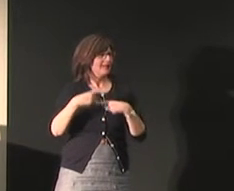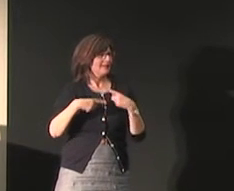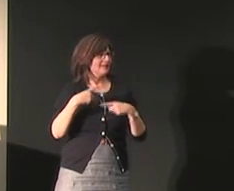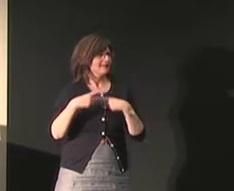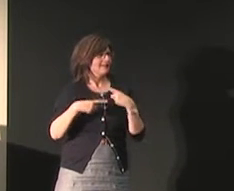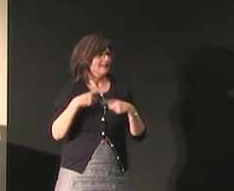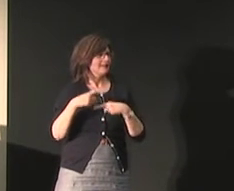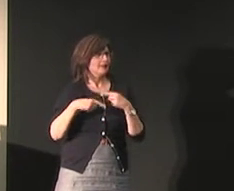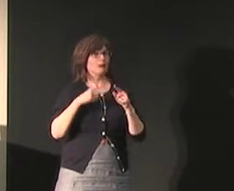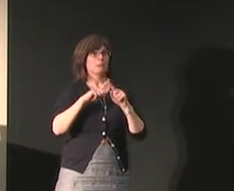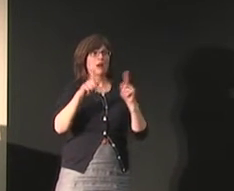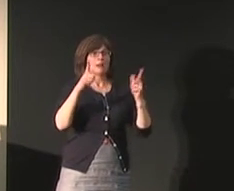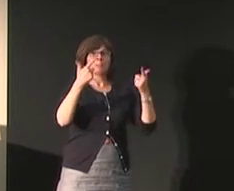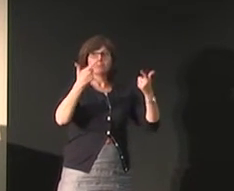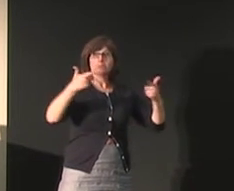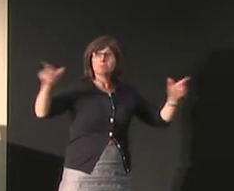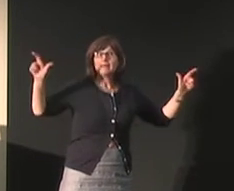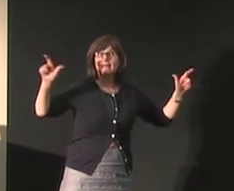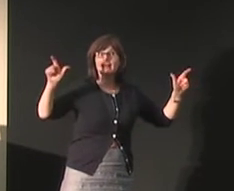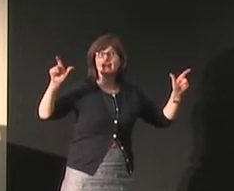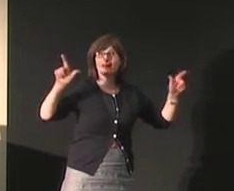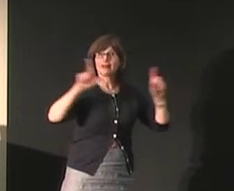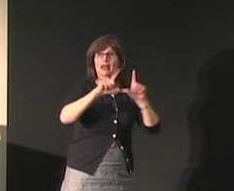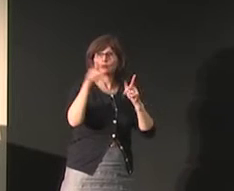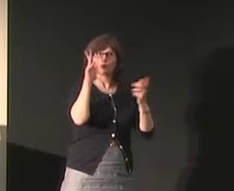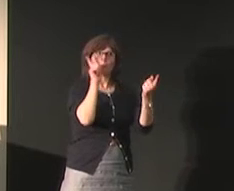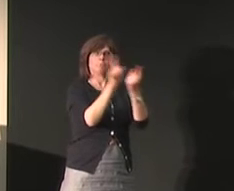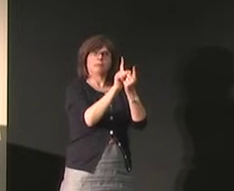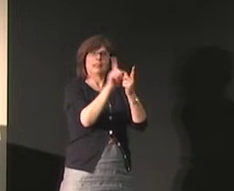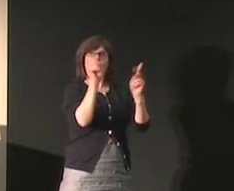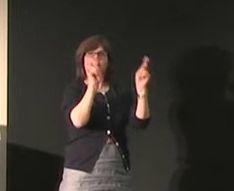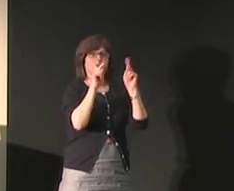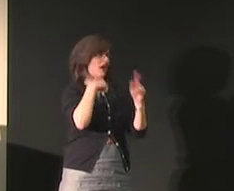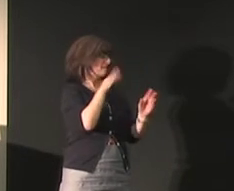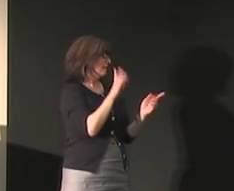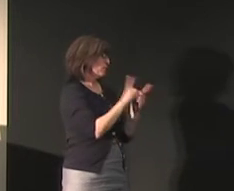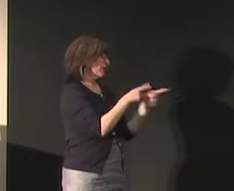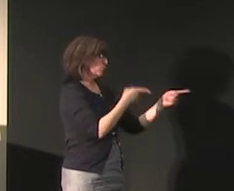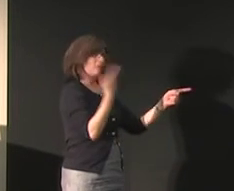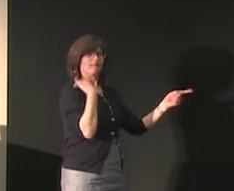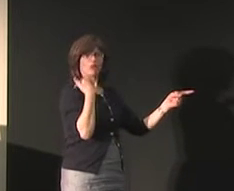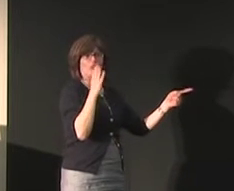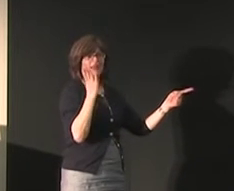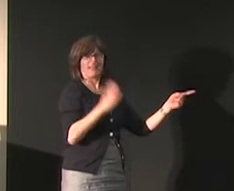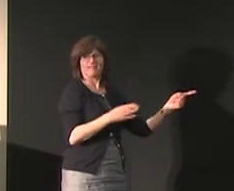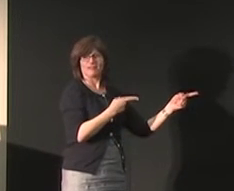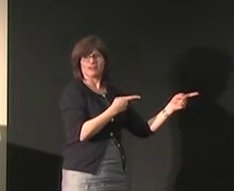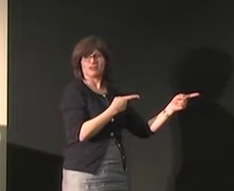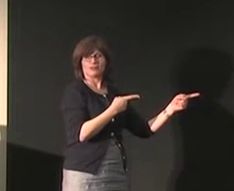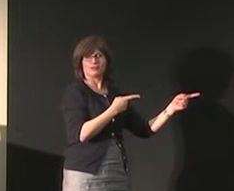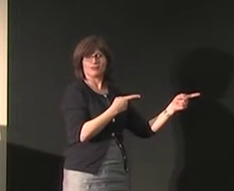you know in a small community we know everybody's signing but in a larger community of users I mean we've never met before